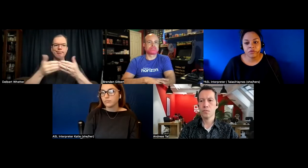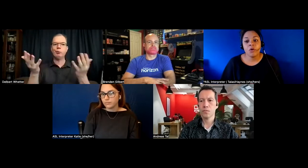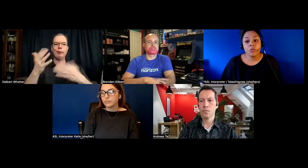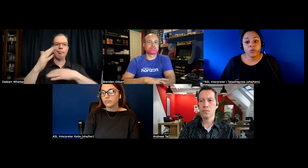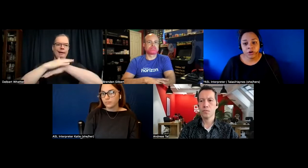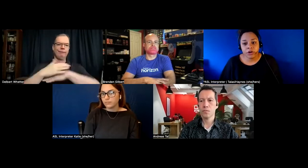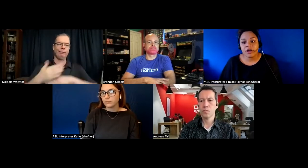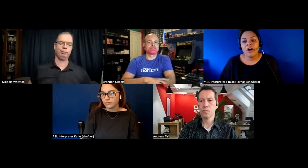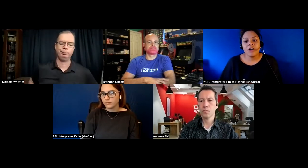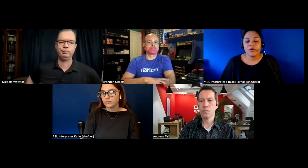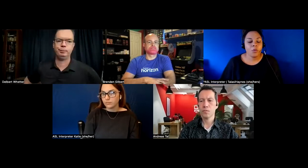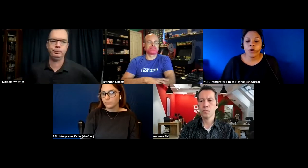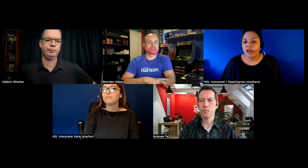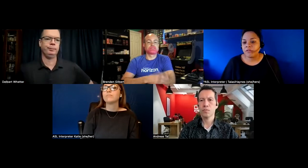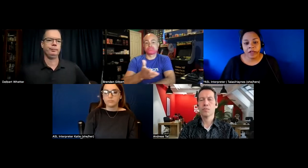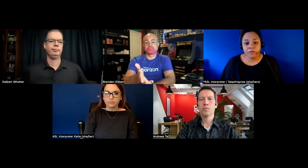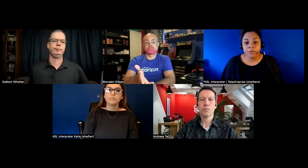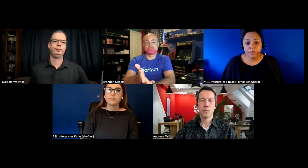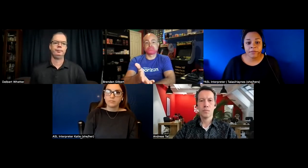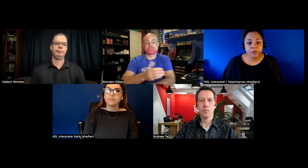would work on whatever platform they may be using